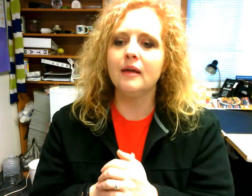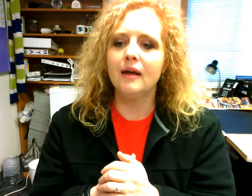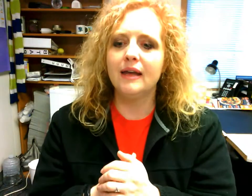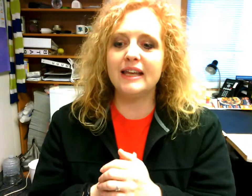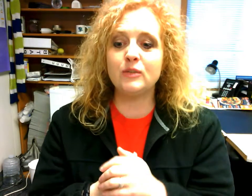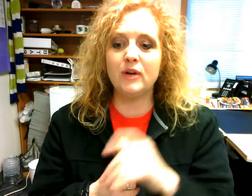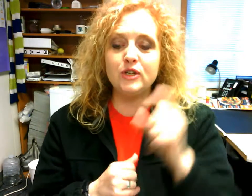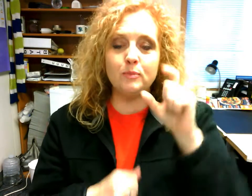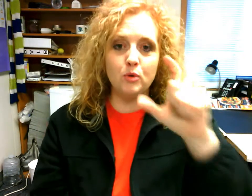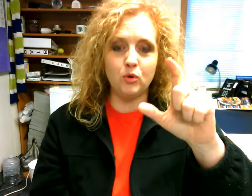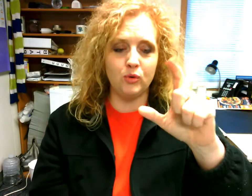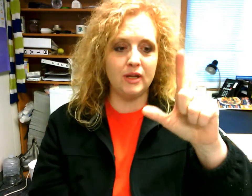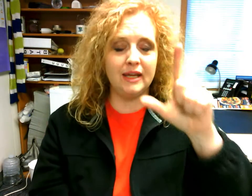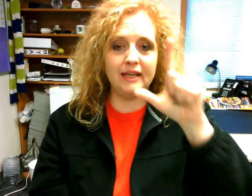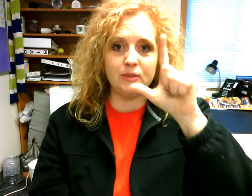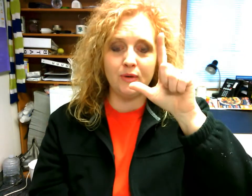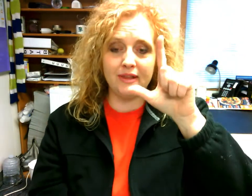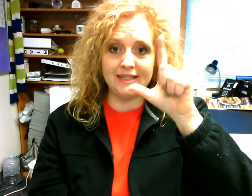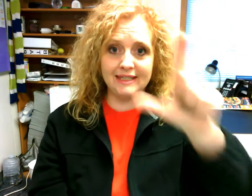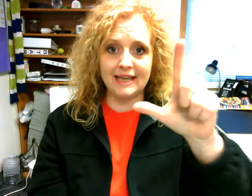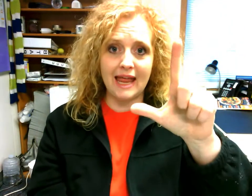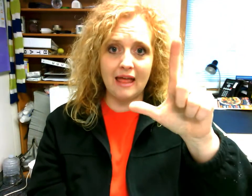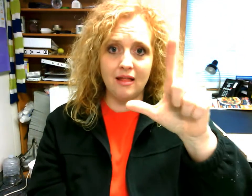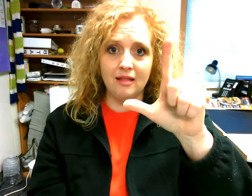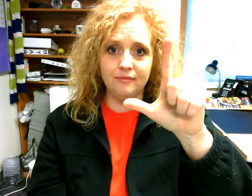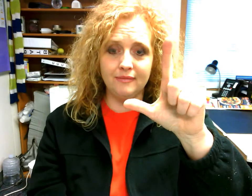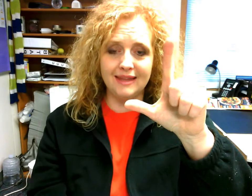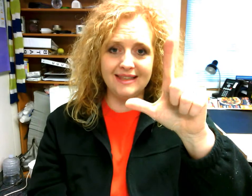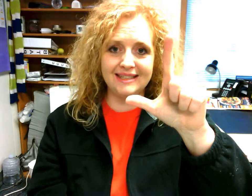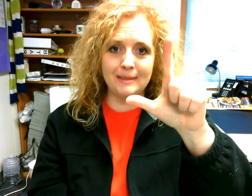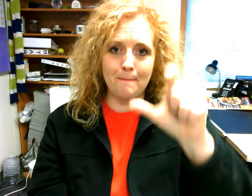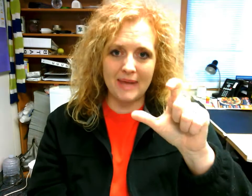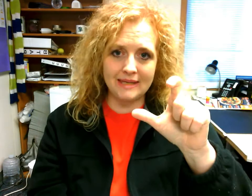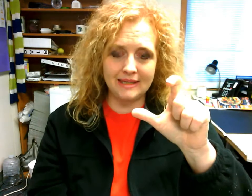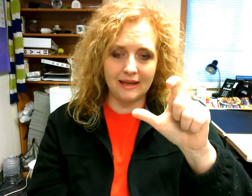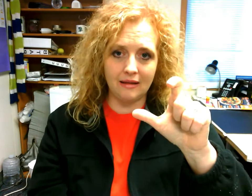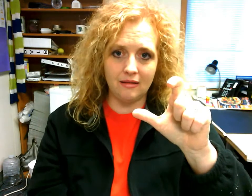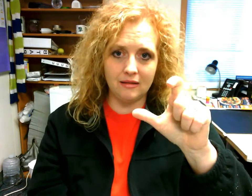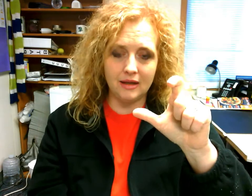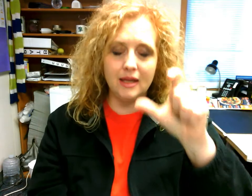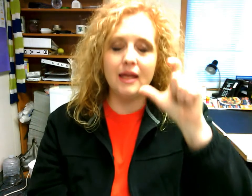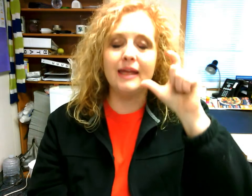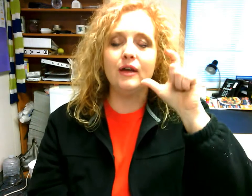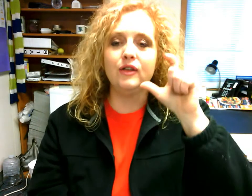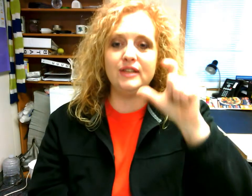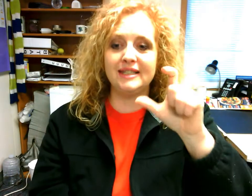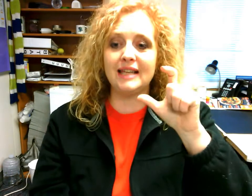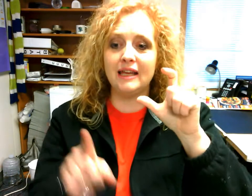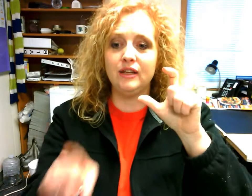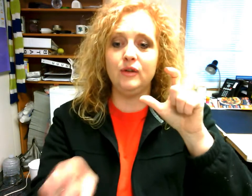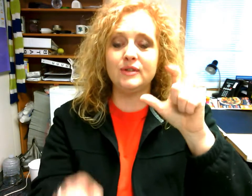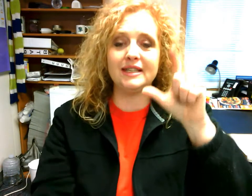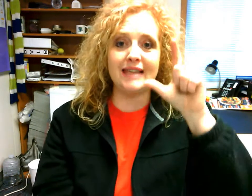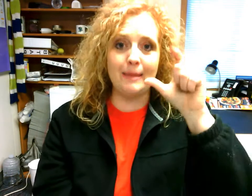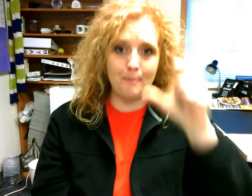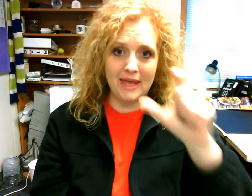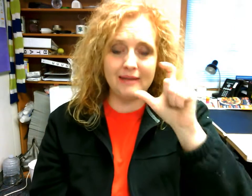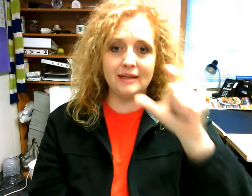this one is moon it's with this is an L this is a bent L this sign uses a bent